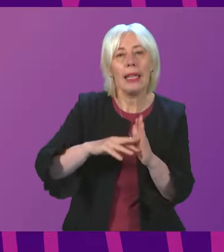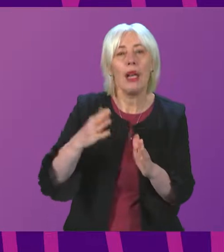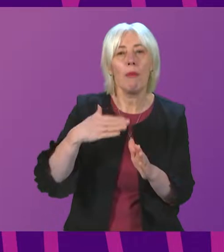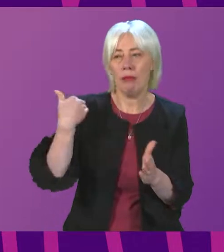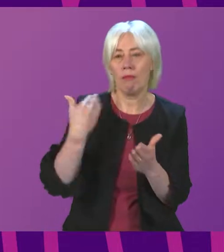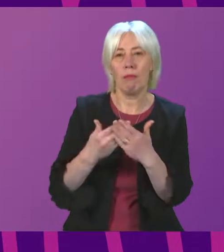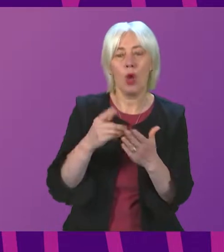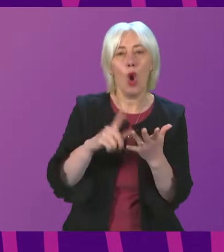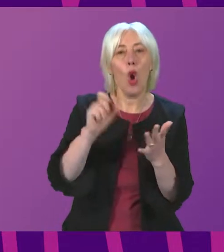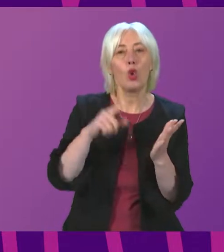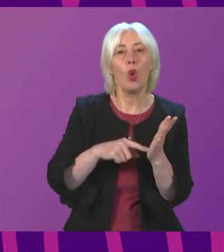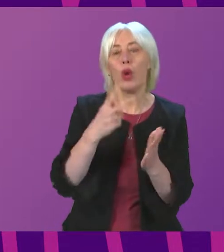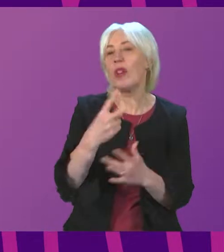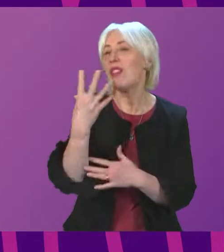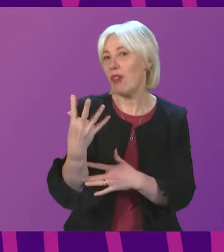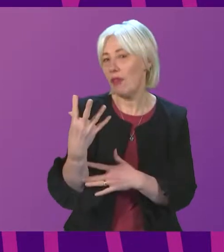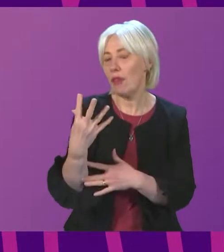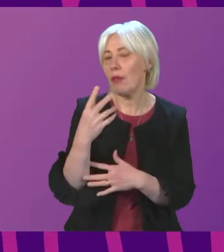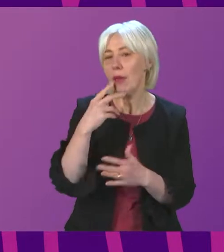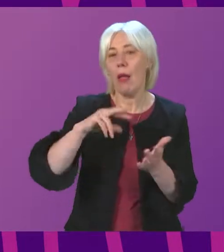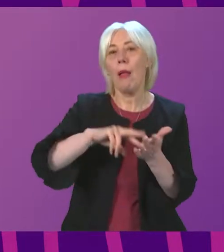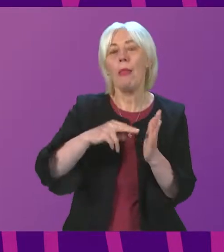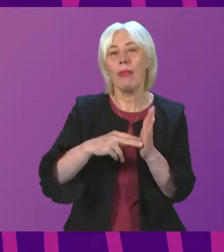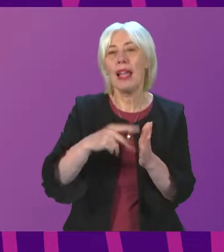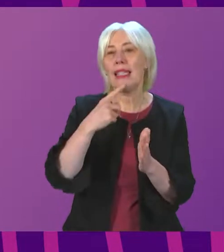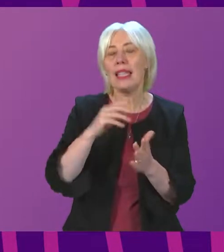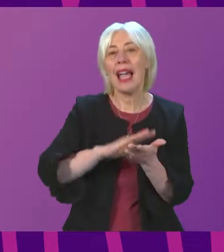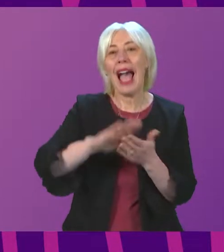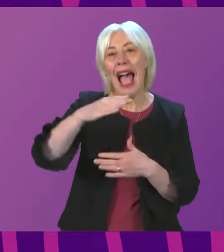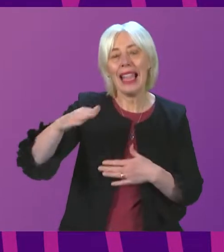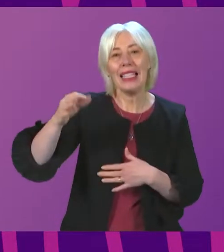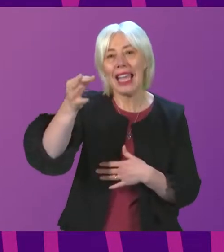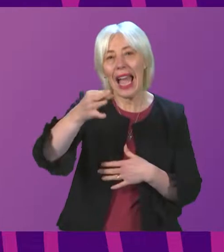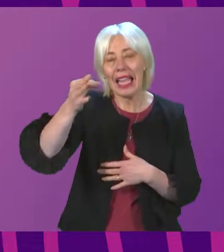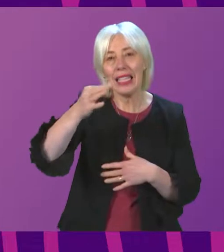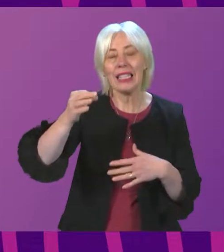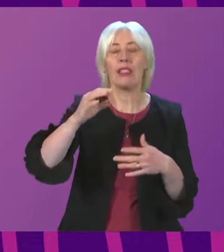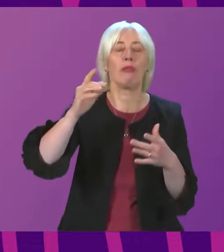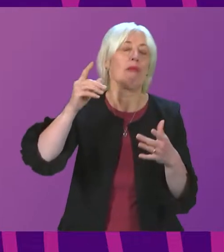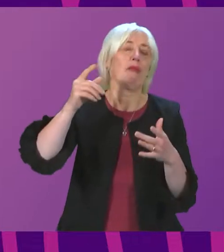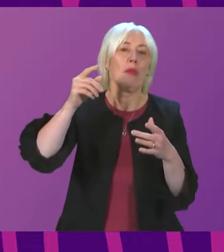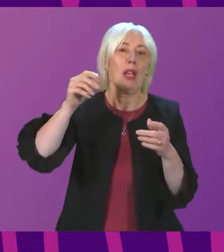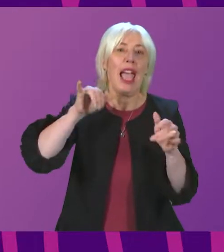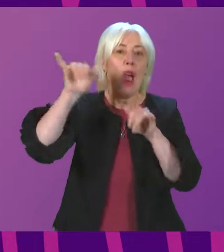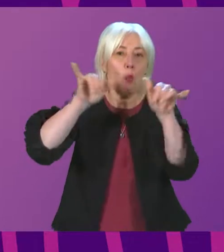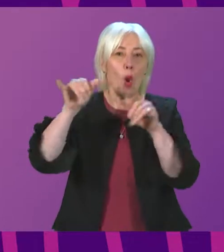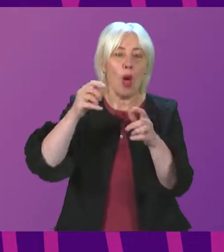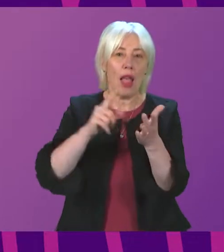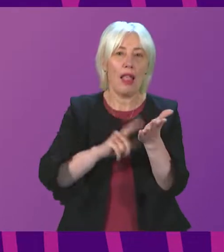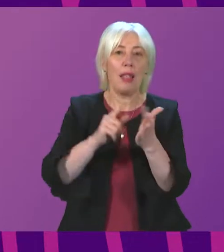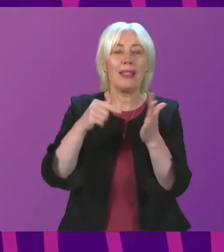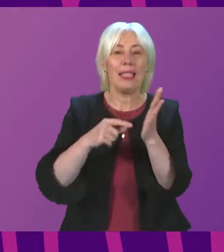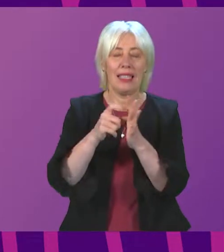commencing October the 25th. The plan was set in the context of the Highlands and Islands Airports Limited, HALT from here on in, announcement that a